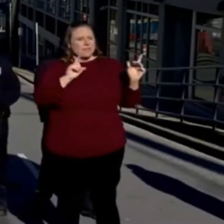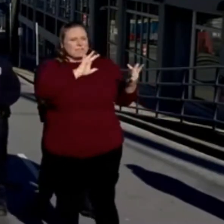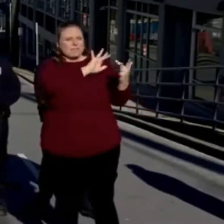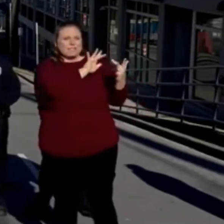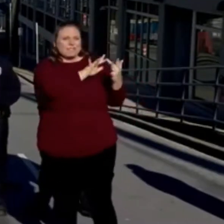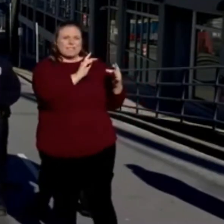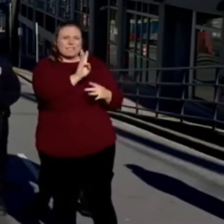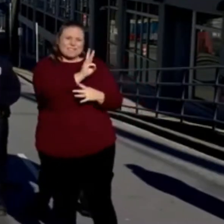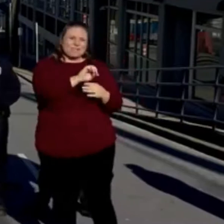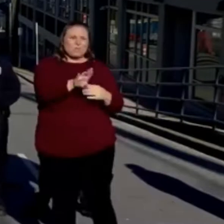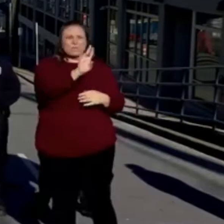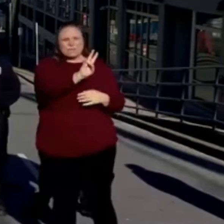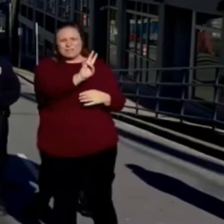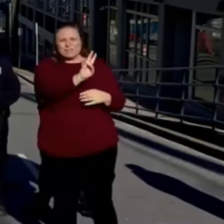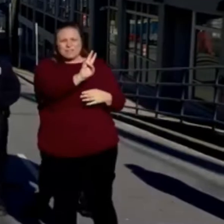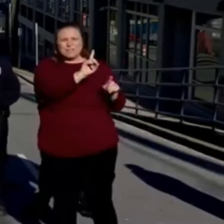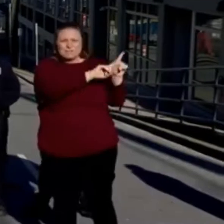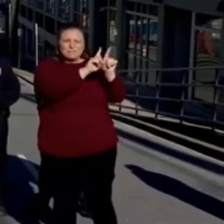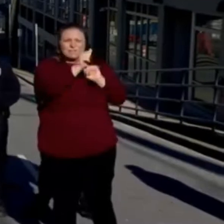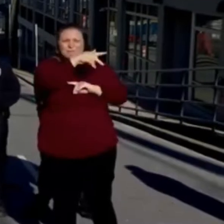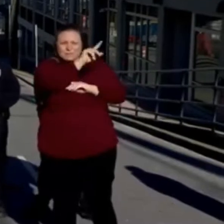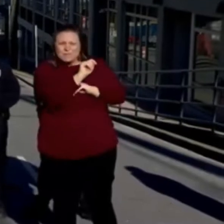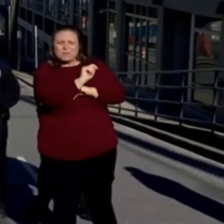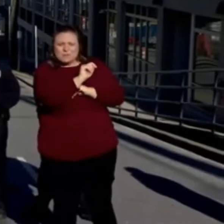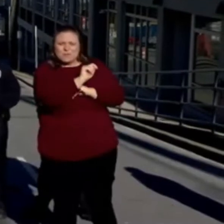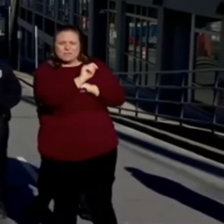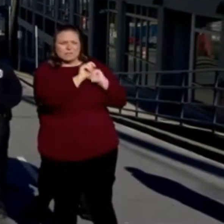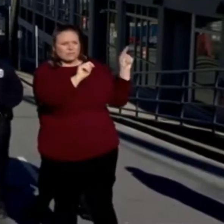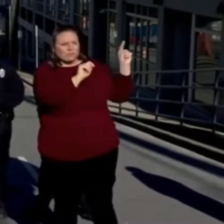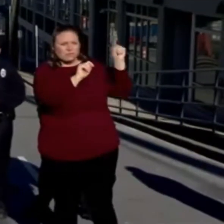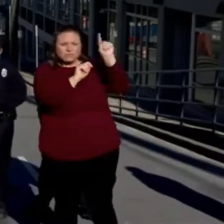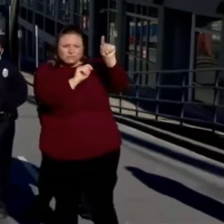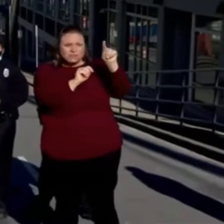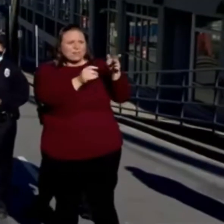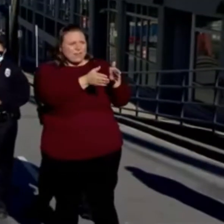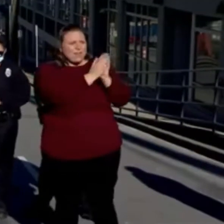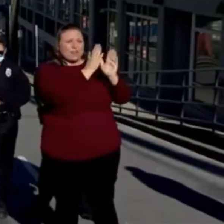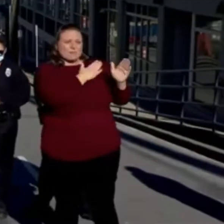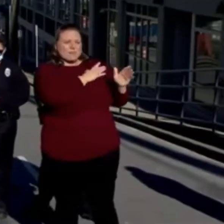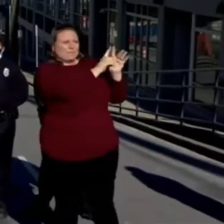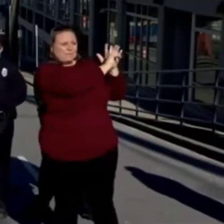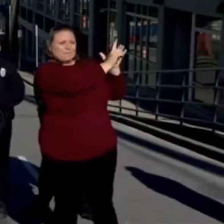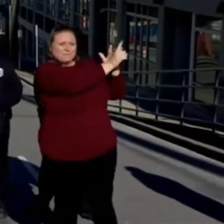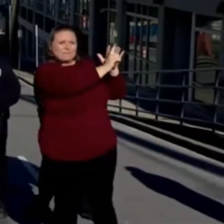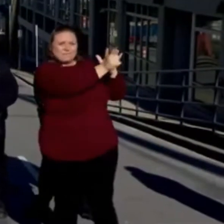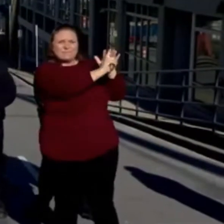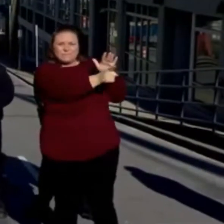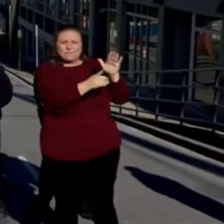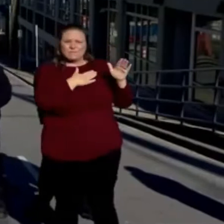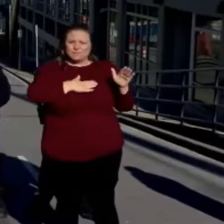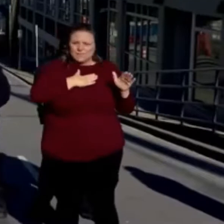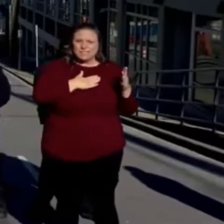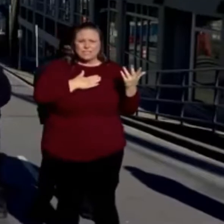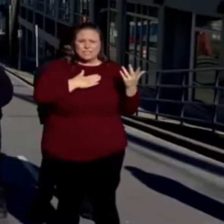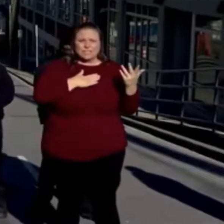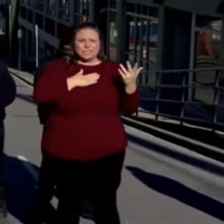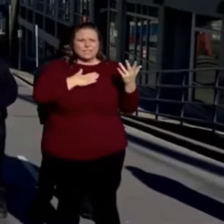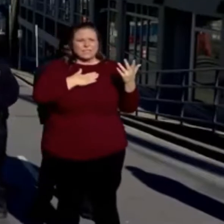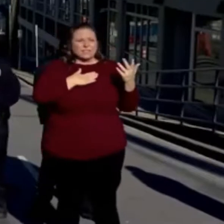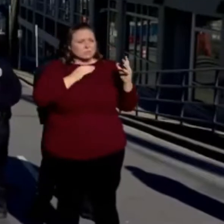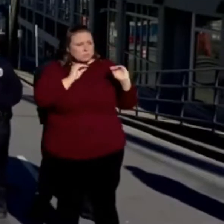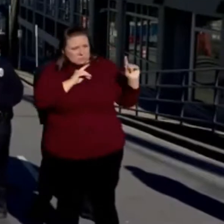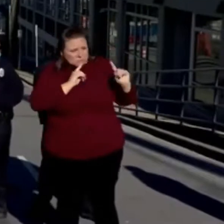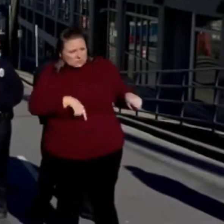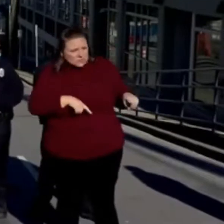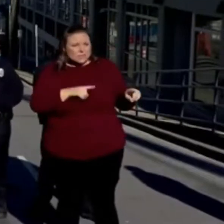I believe, six or seven apartments and asked them to evacuate. The rest, we never got an answer,